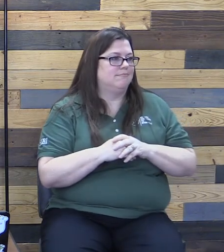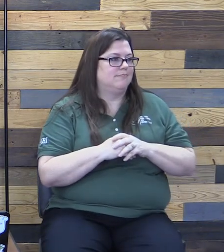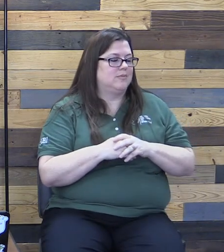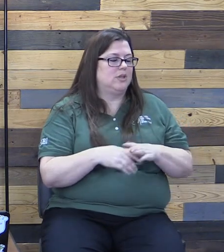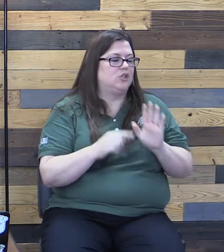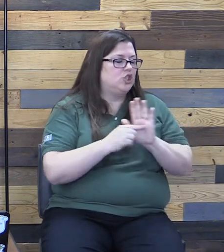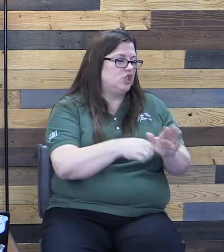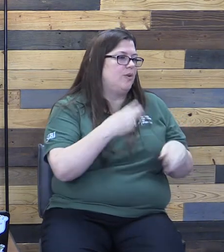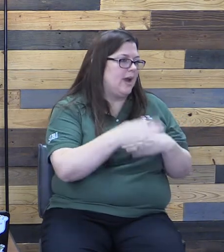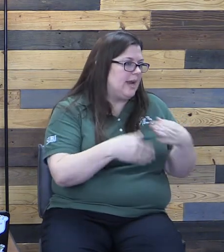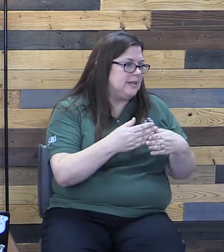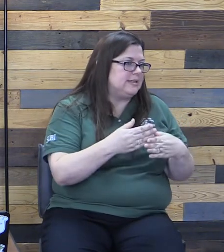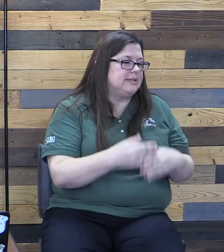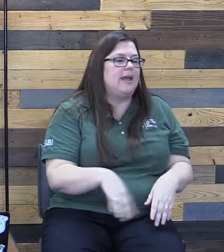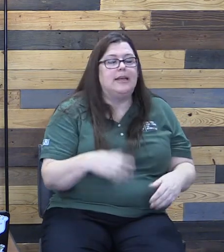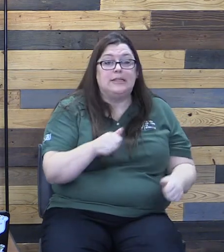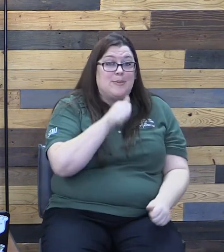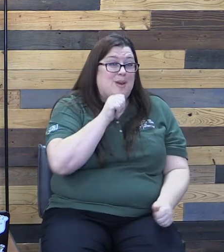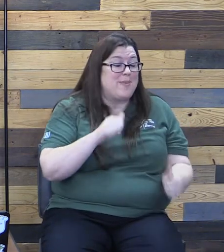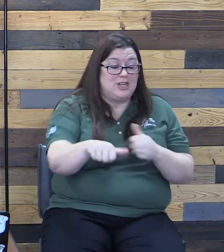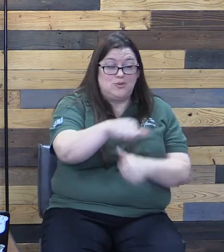Love is being patient with one another. another.